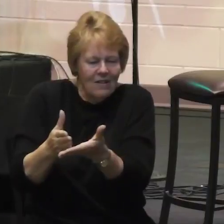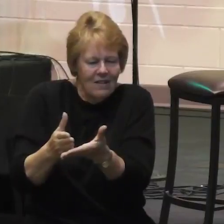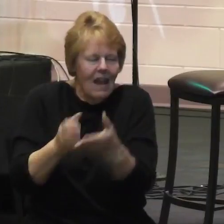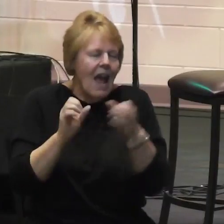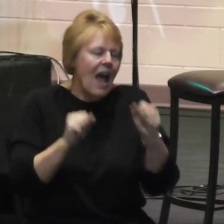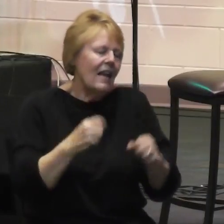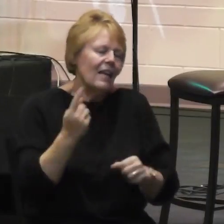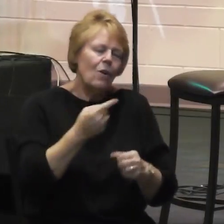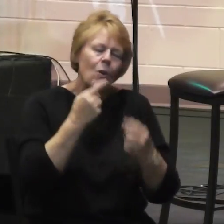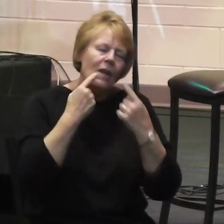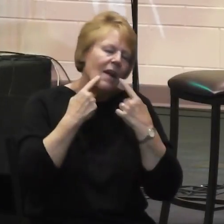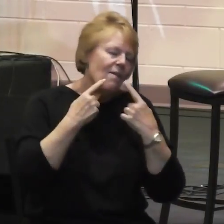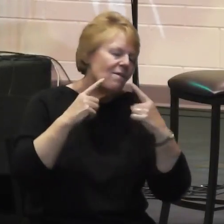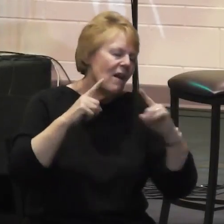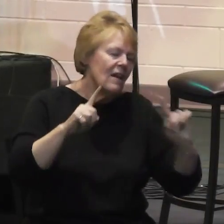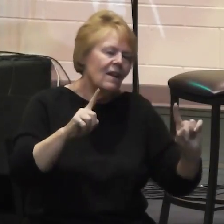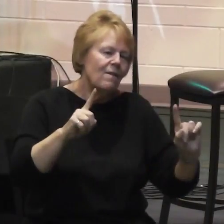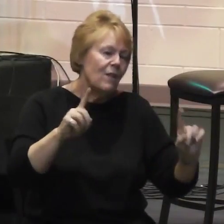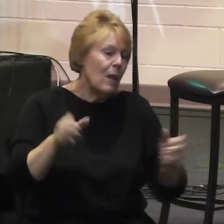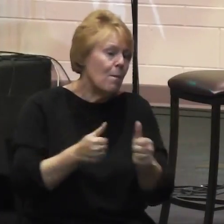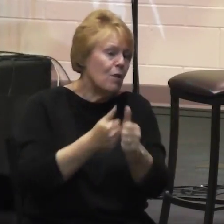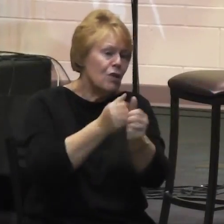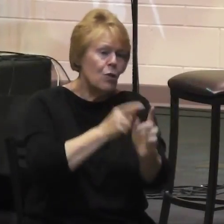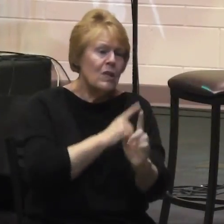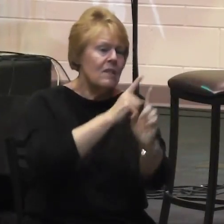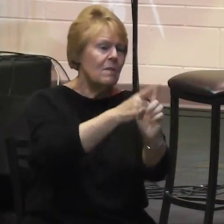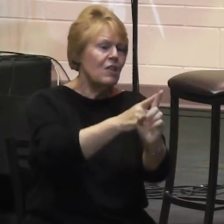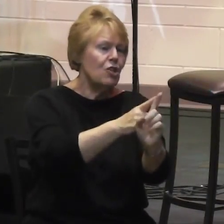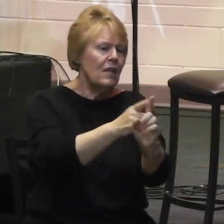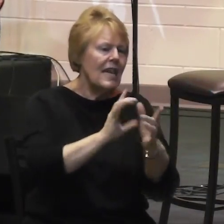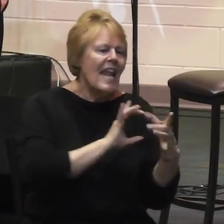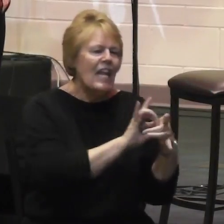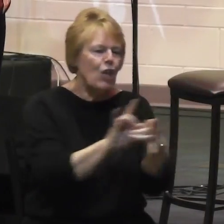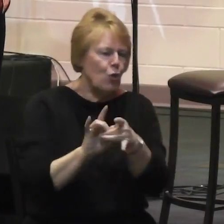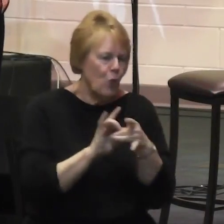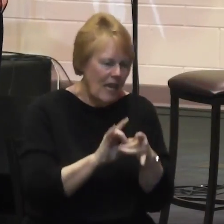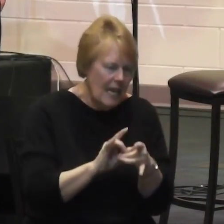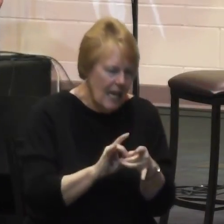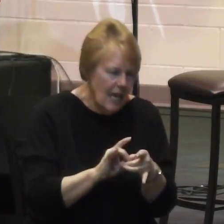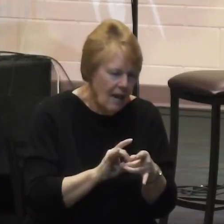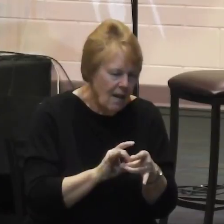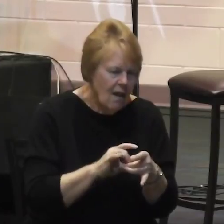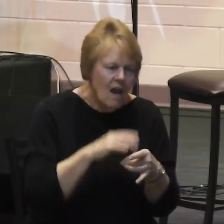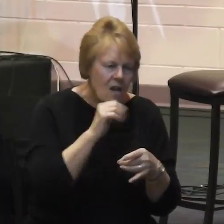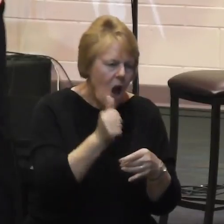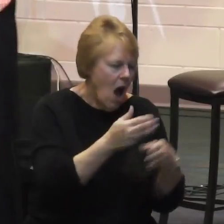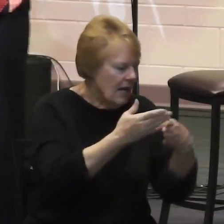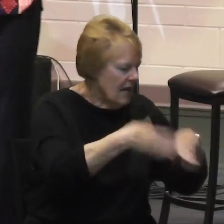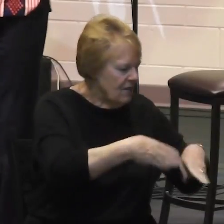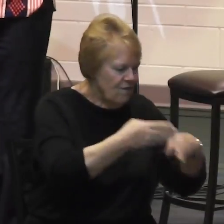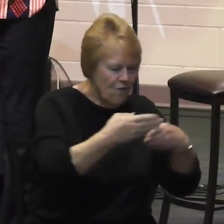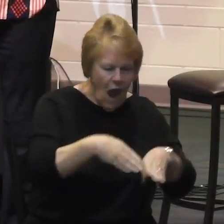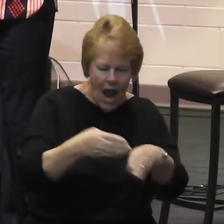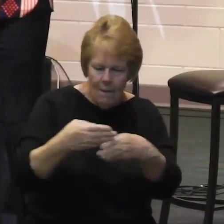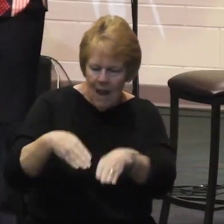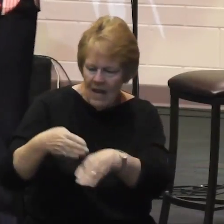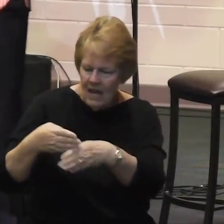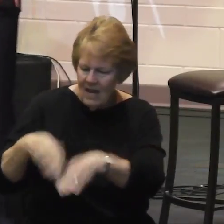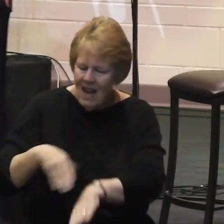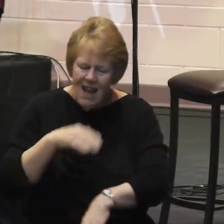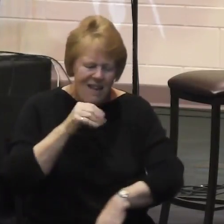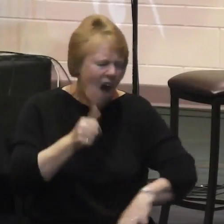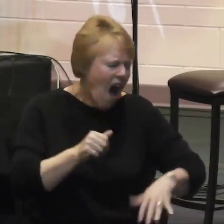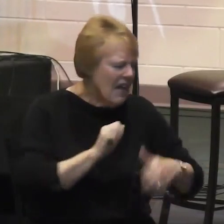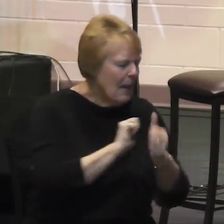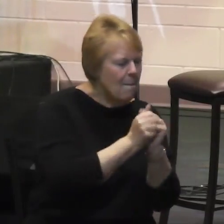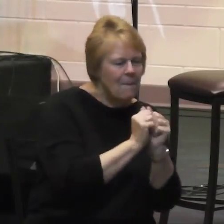mission in unity, not as a fragmented church, not in competition with